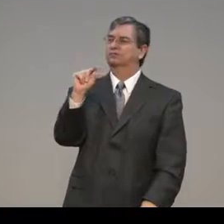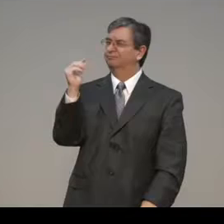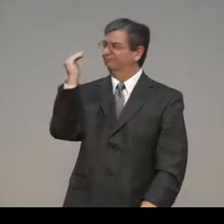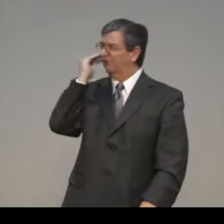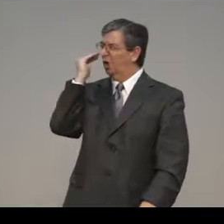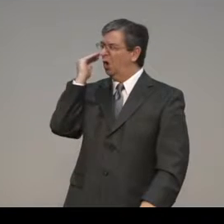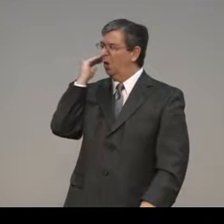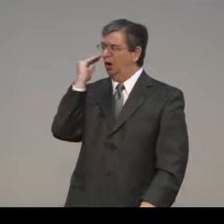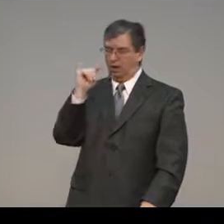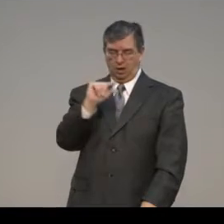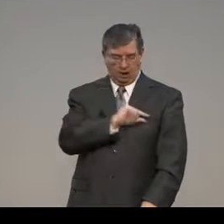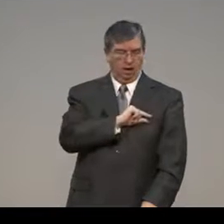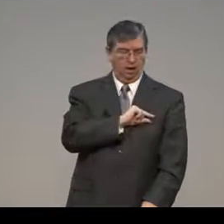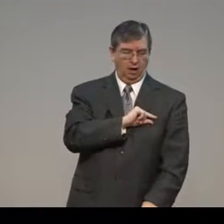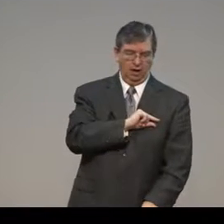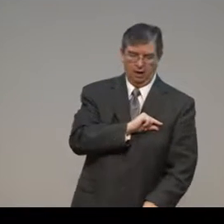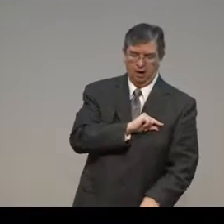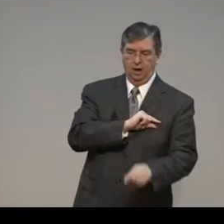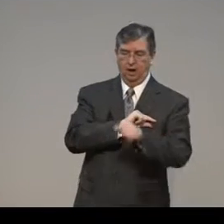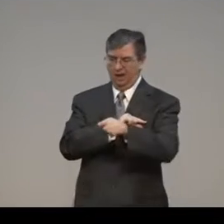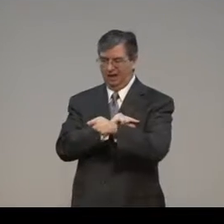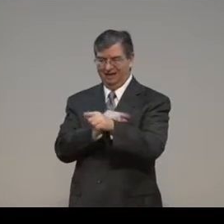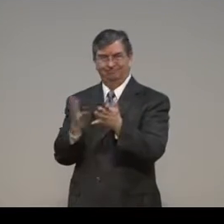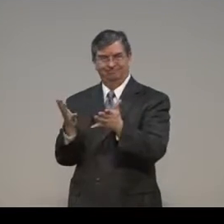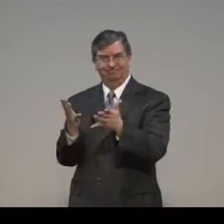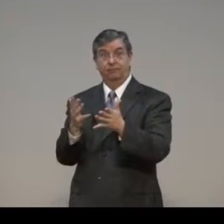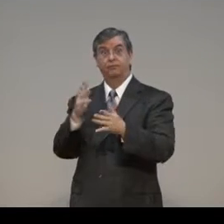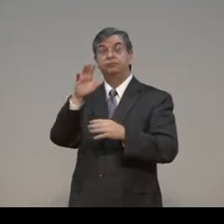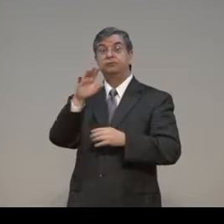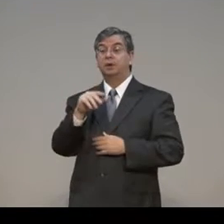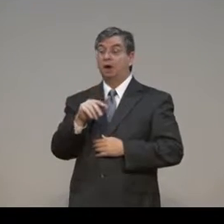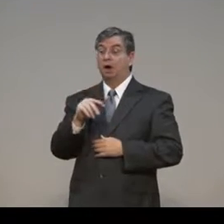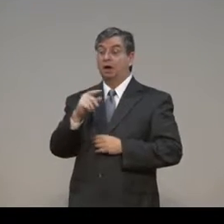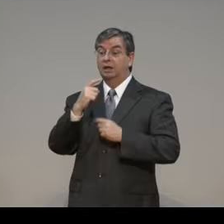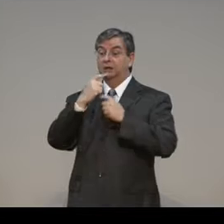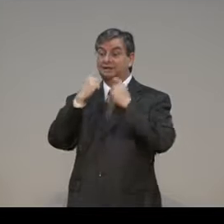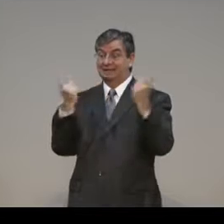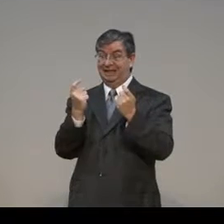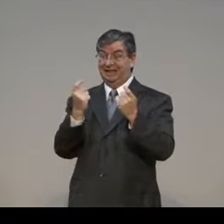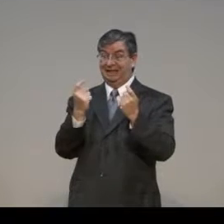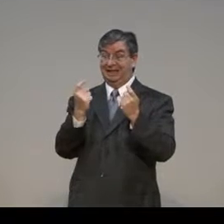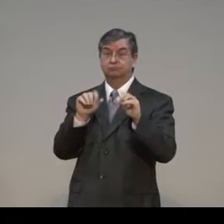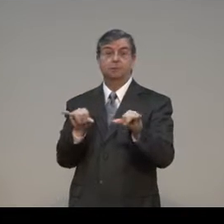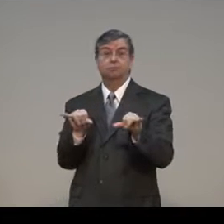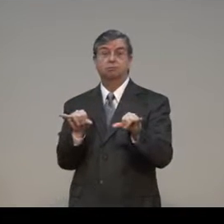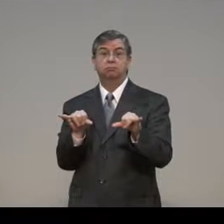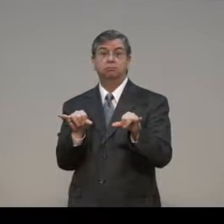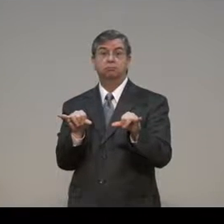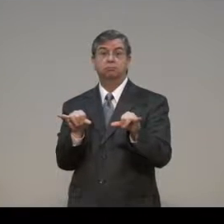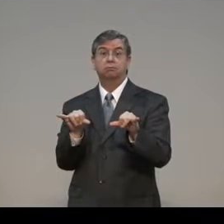guilt, a burden when we sinned. And all that sin came from